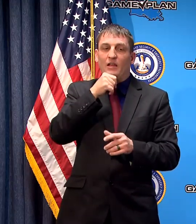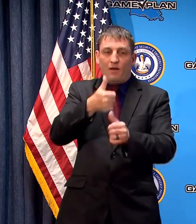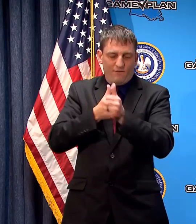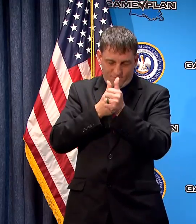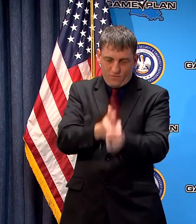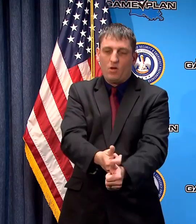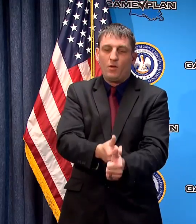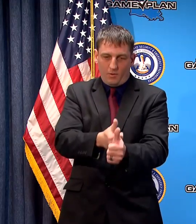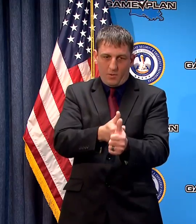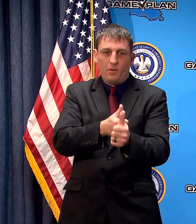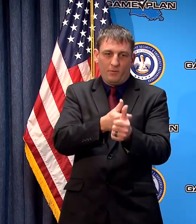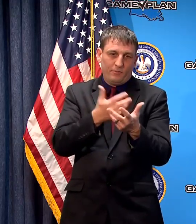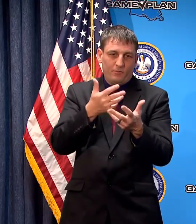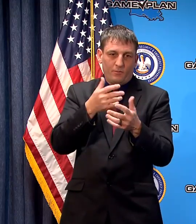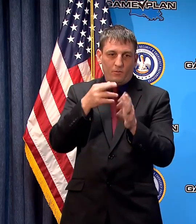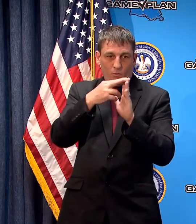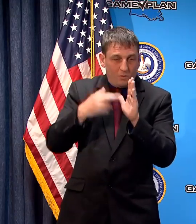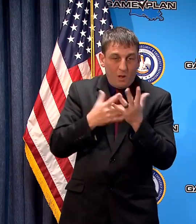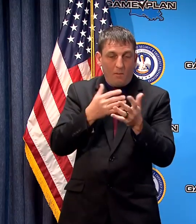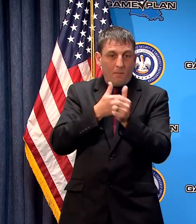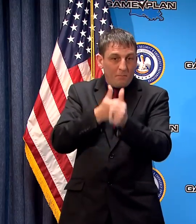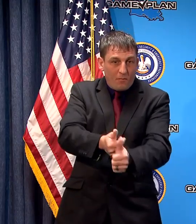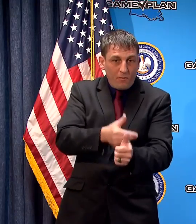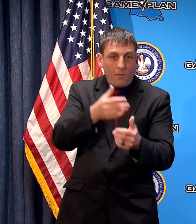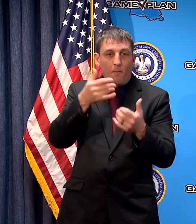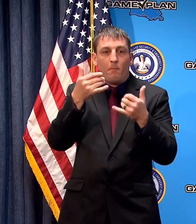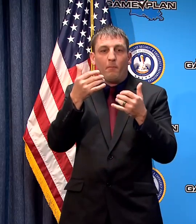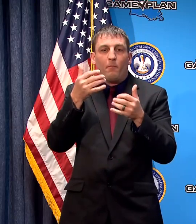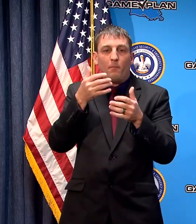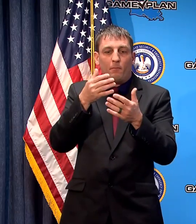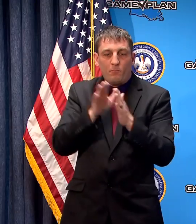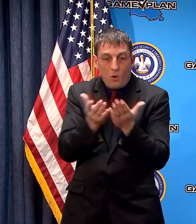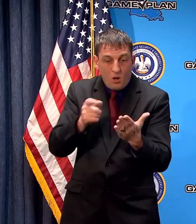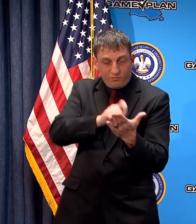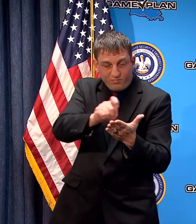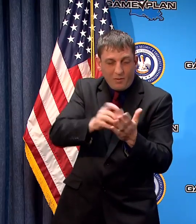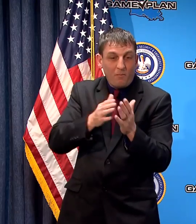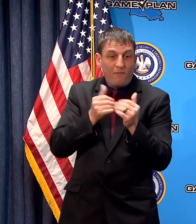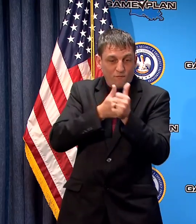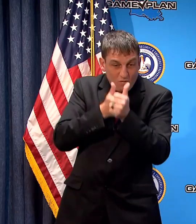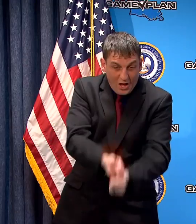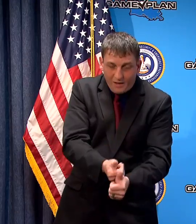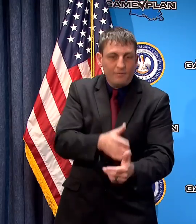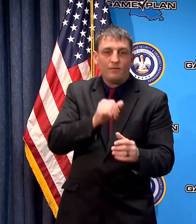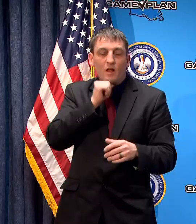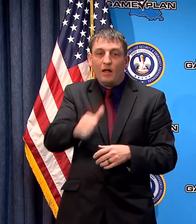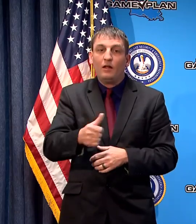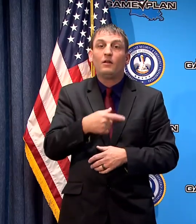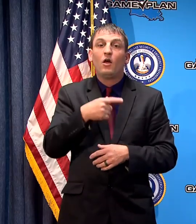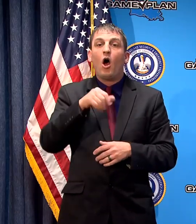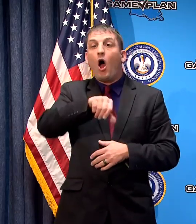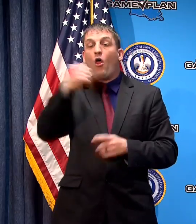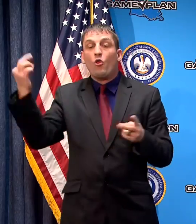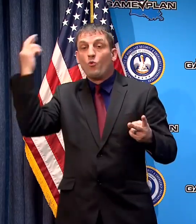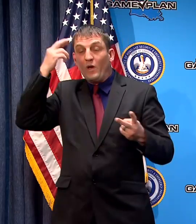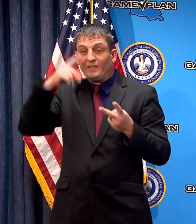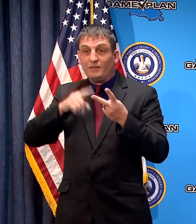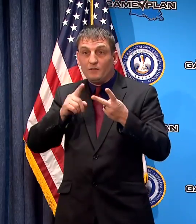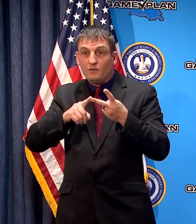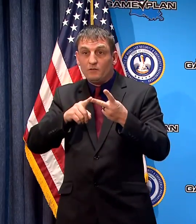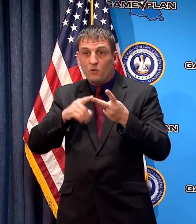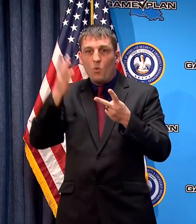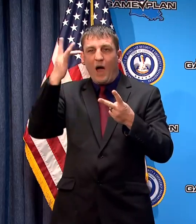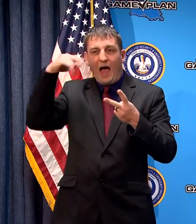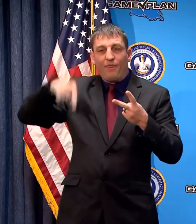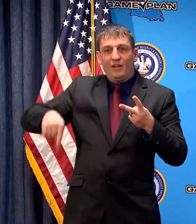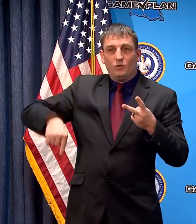but there's another reason why this one is particularly hard and that is for our